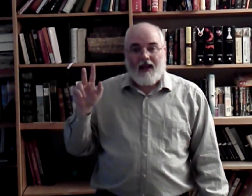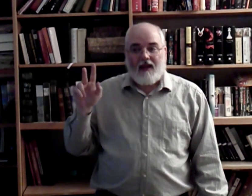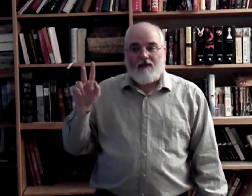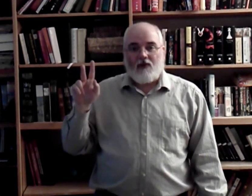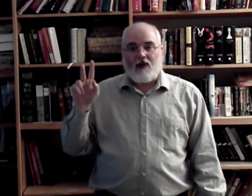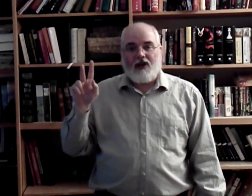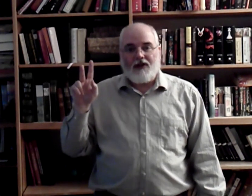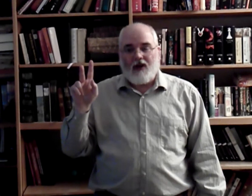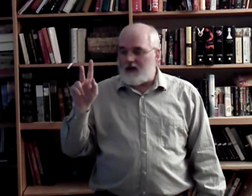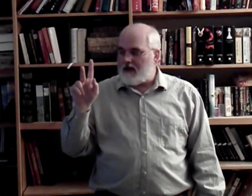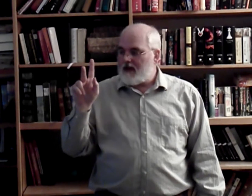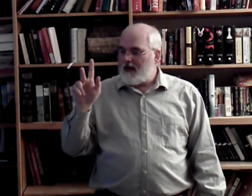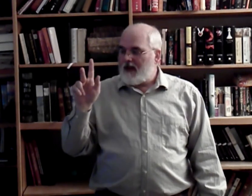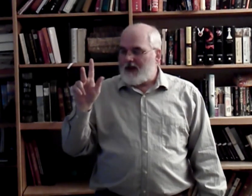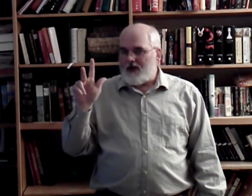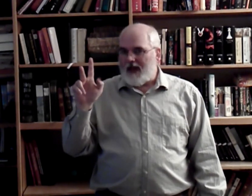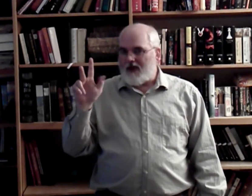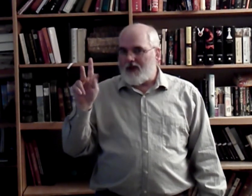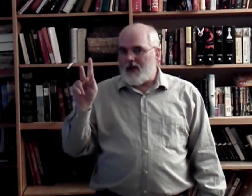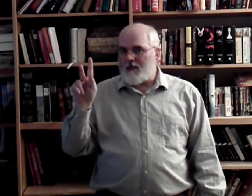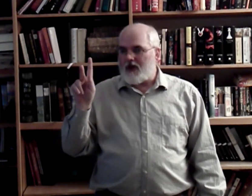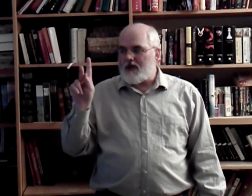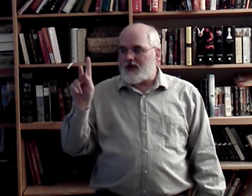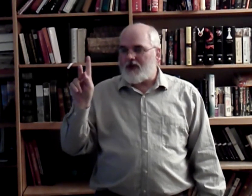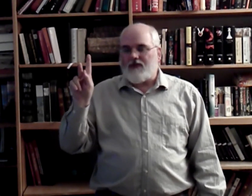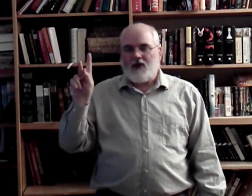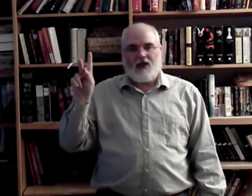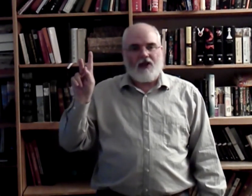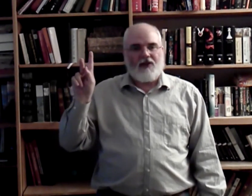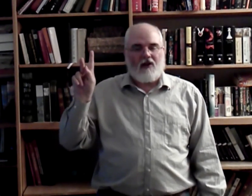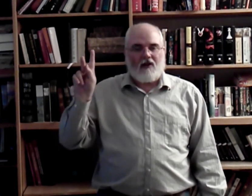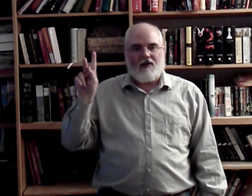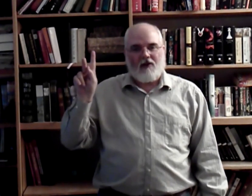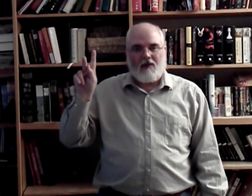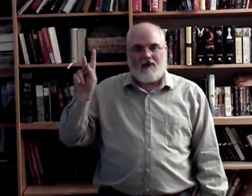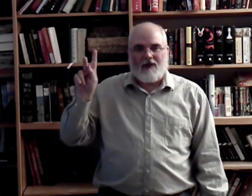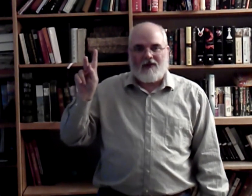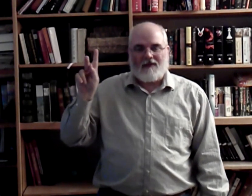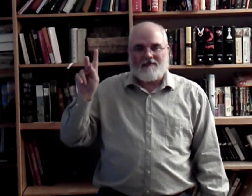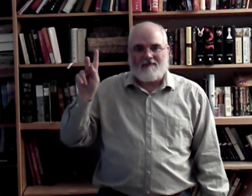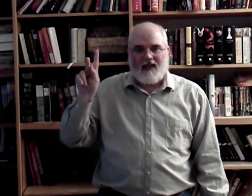or C-knuckle. You take your thumb and you touch the first C-knuckle of your middle finger. Okay?